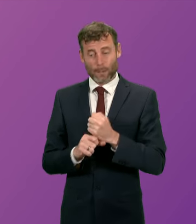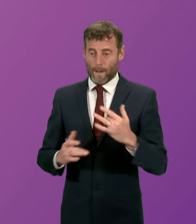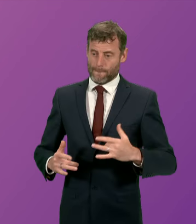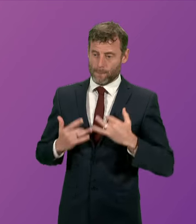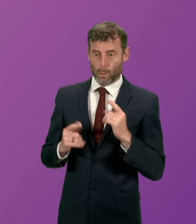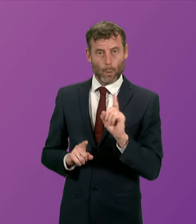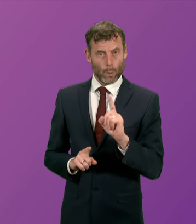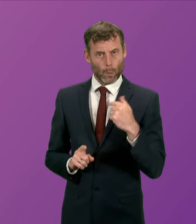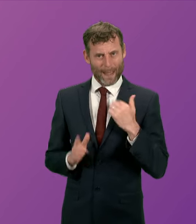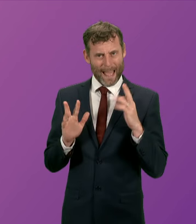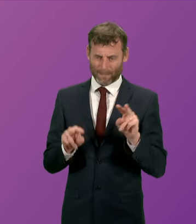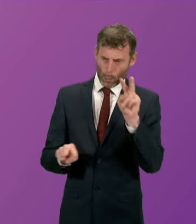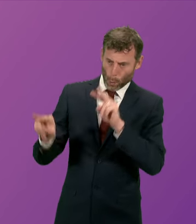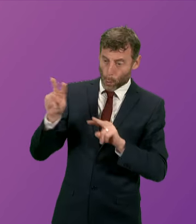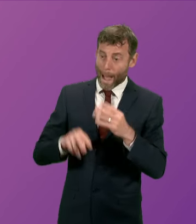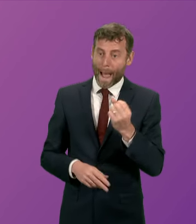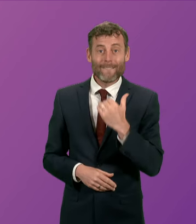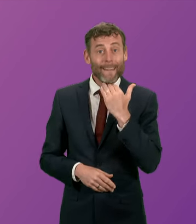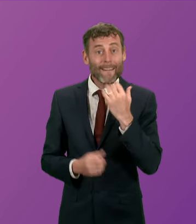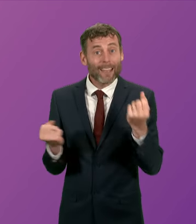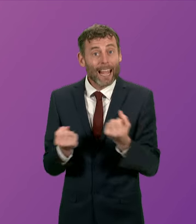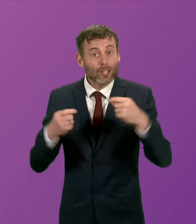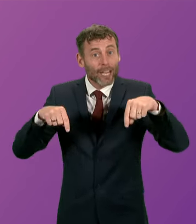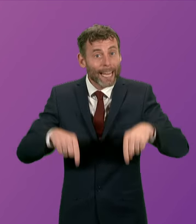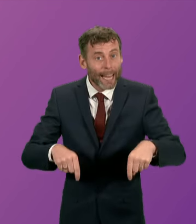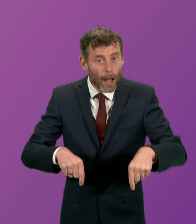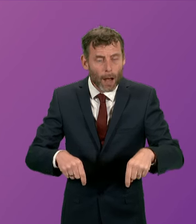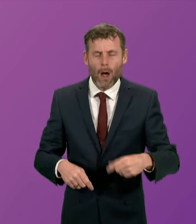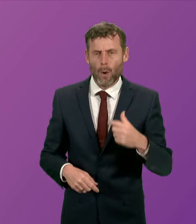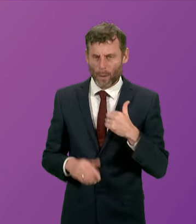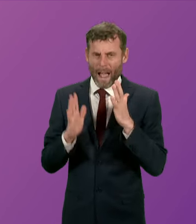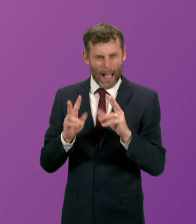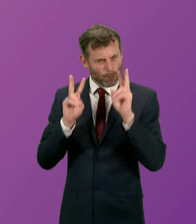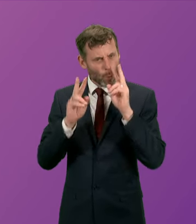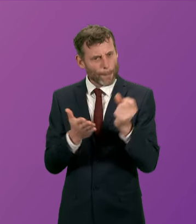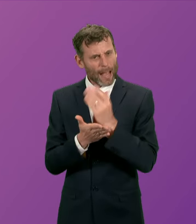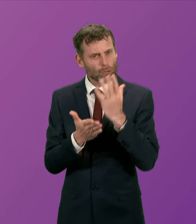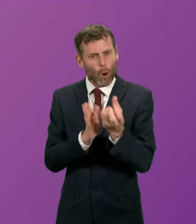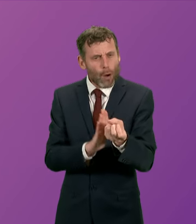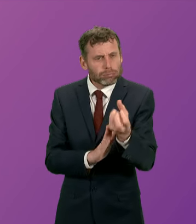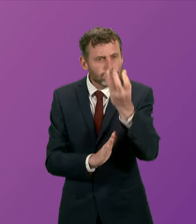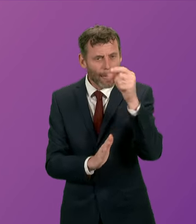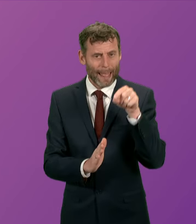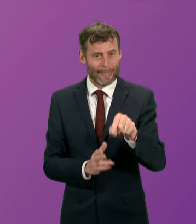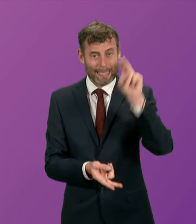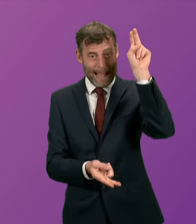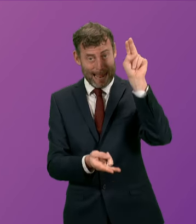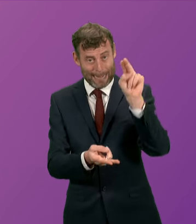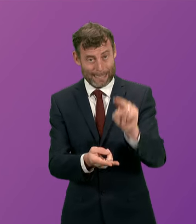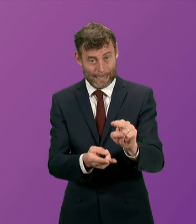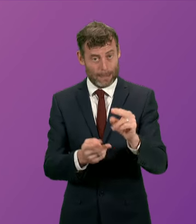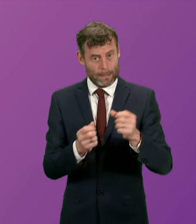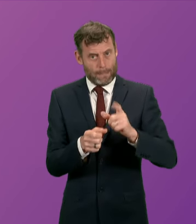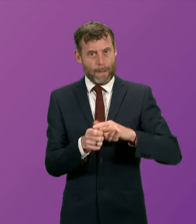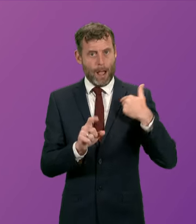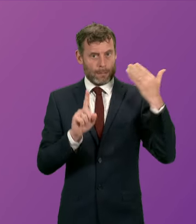security needs, we've got to reduce our emissions in line with our climate commitments and we've got to deliver affordable